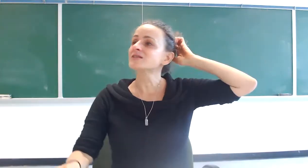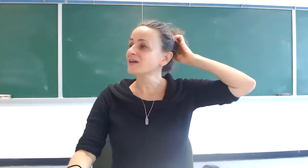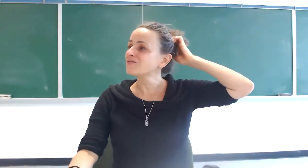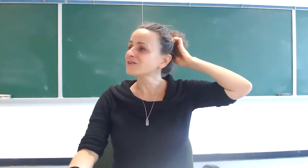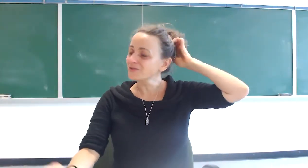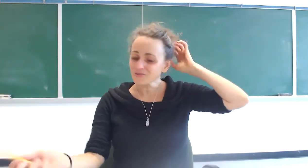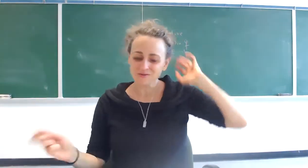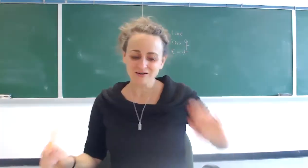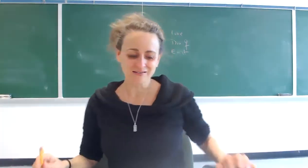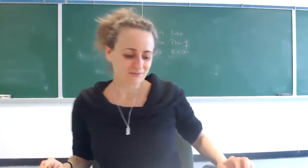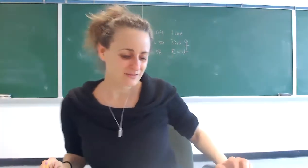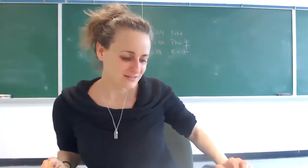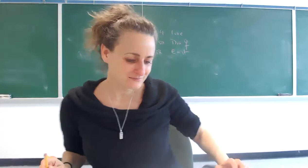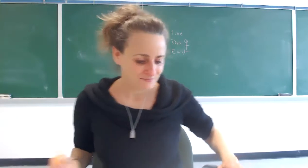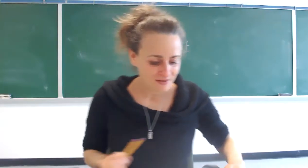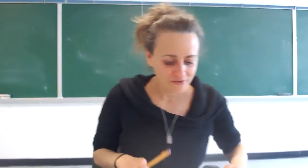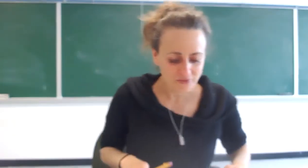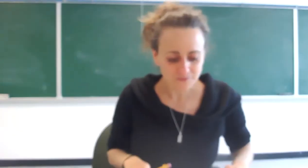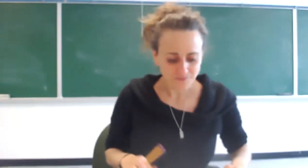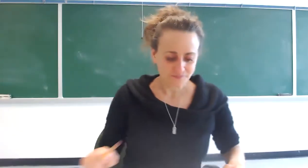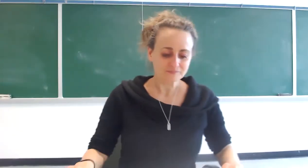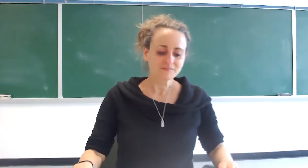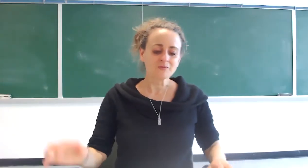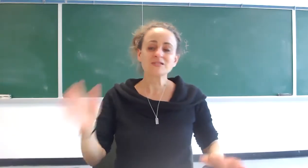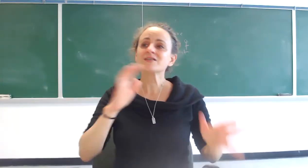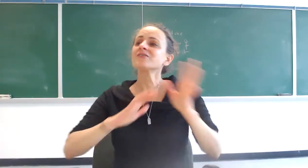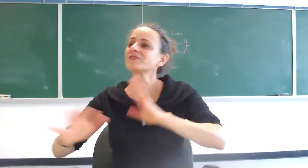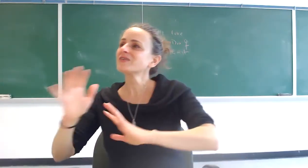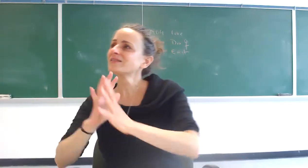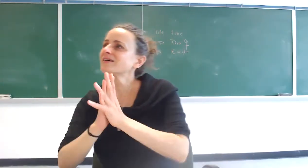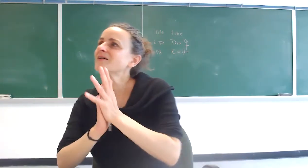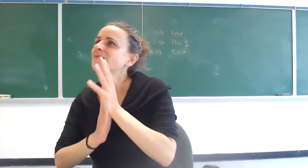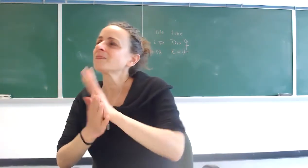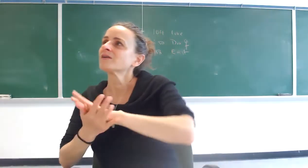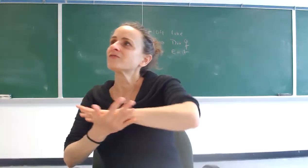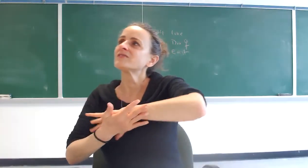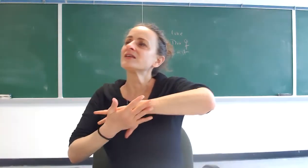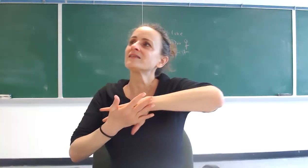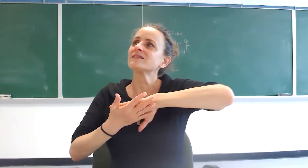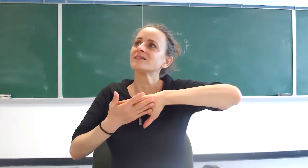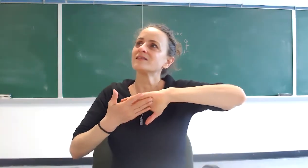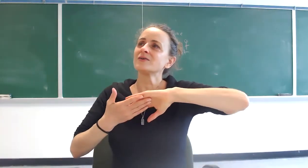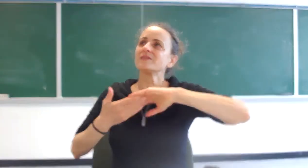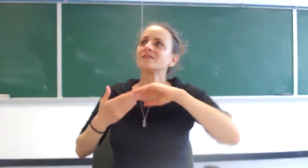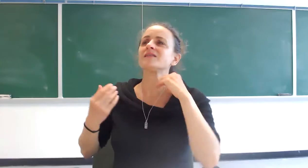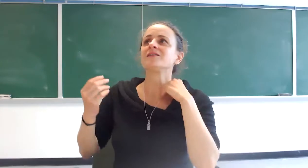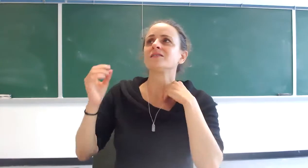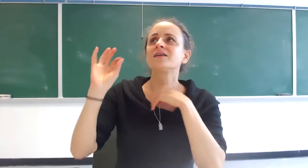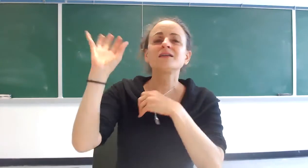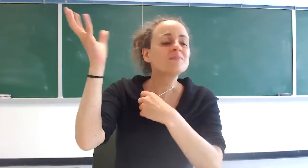is also that um for living us there is still a glimmer